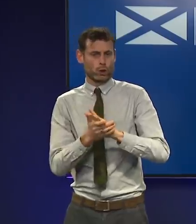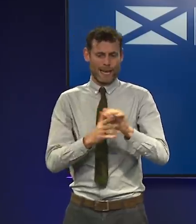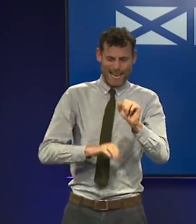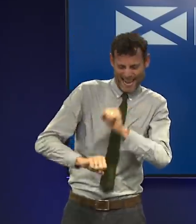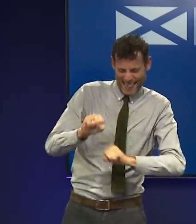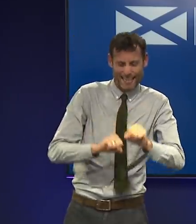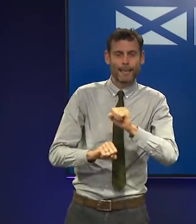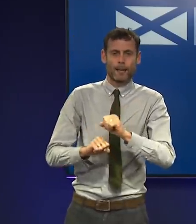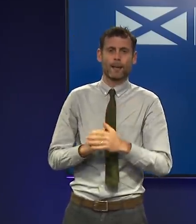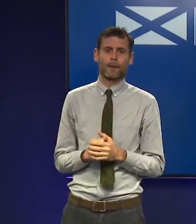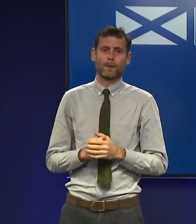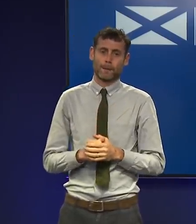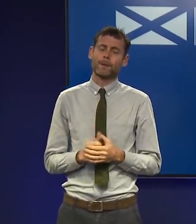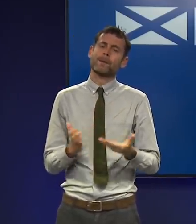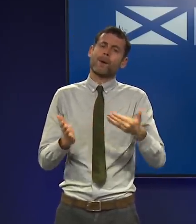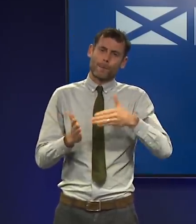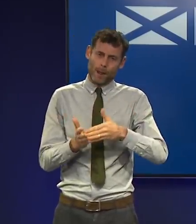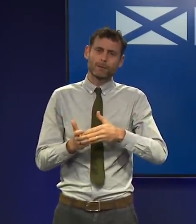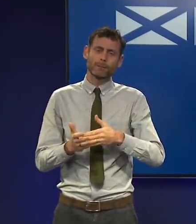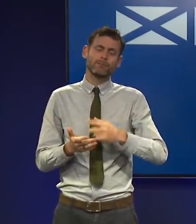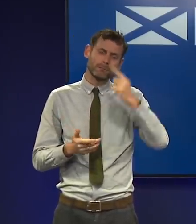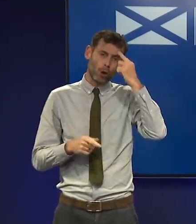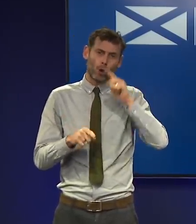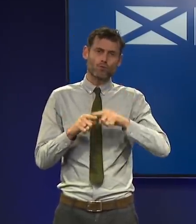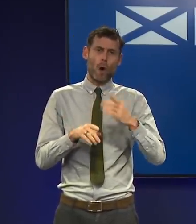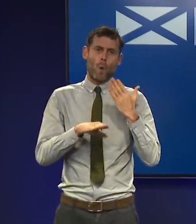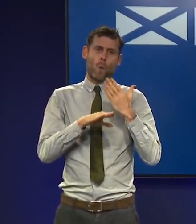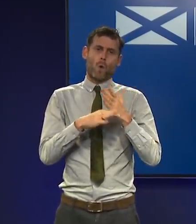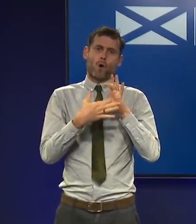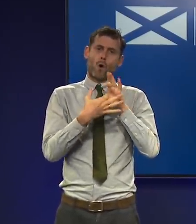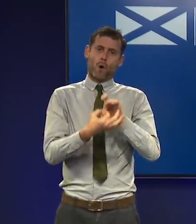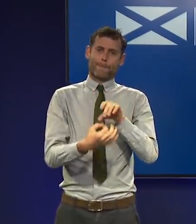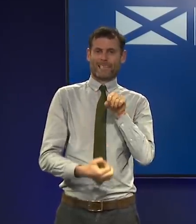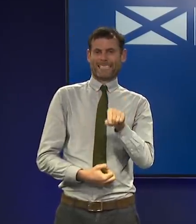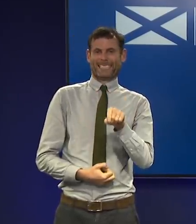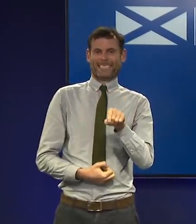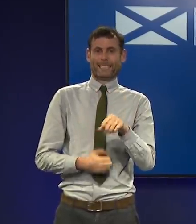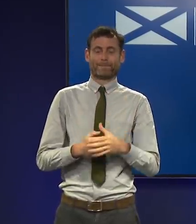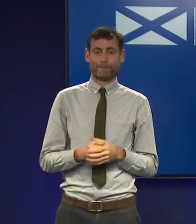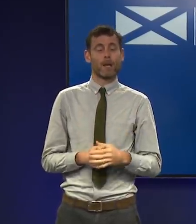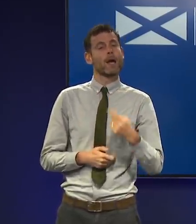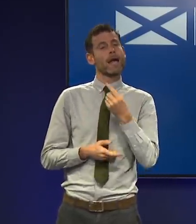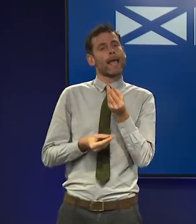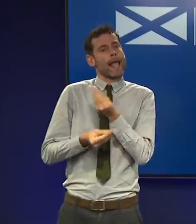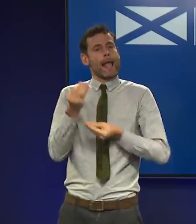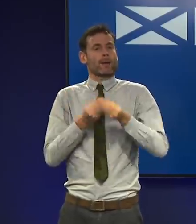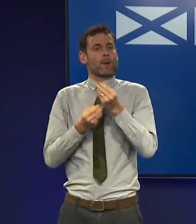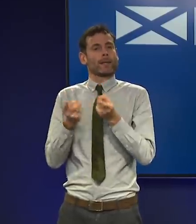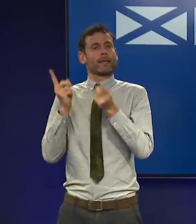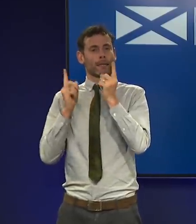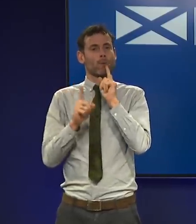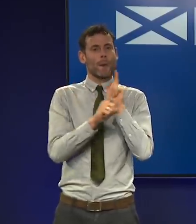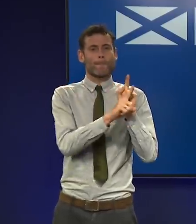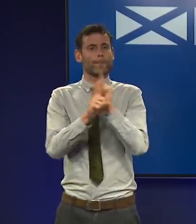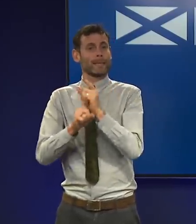surfaces. And as I said earlier, please work from home right now if you can. The Economy Secretary will be meeting business organisations